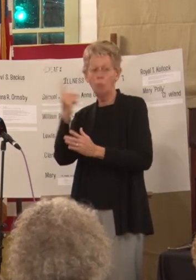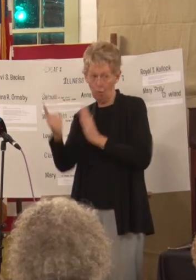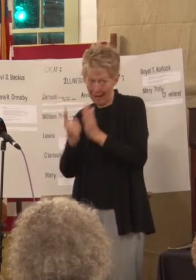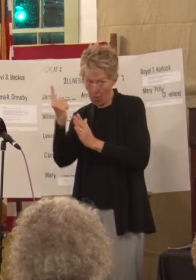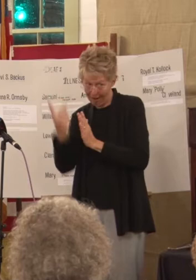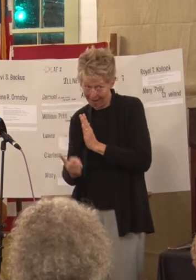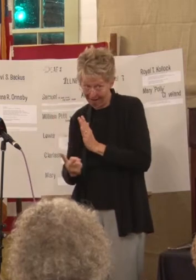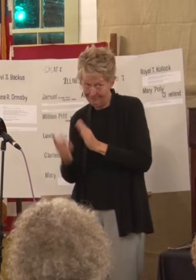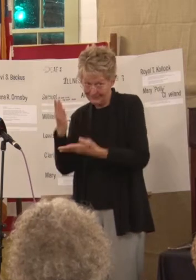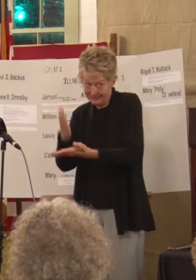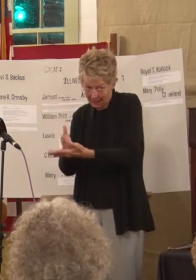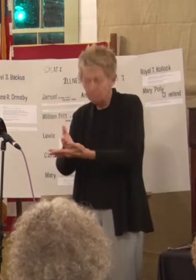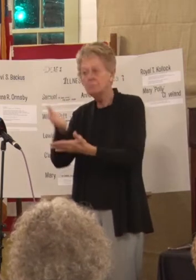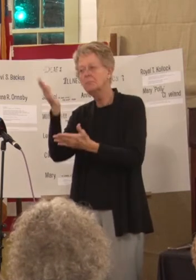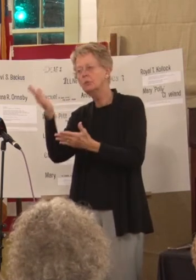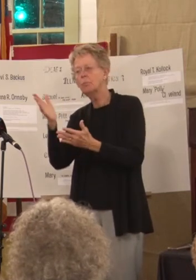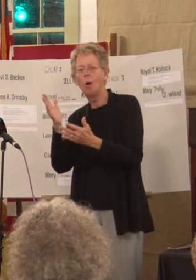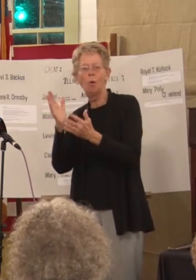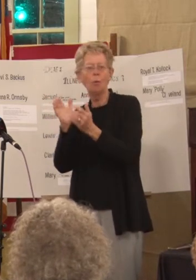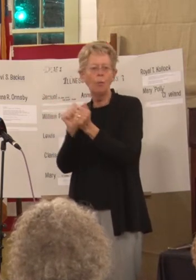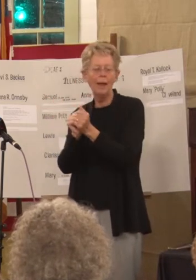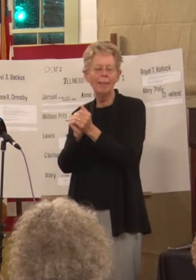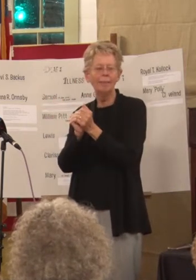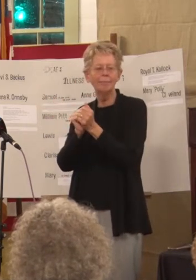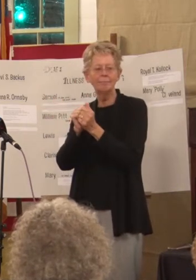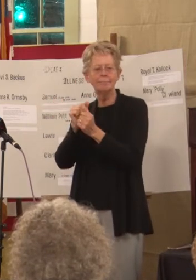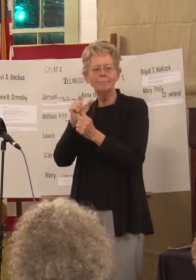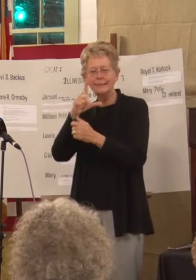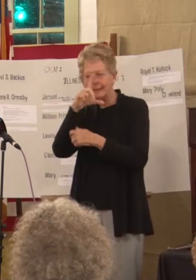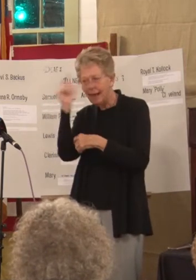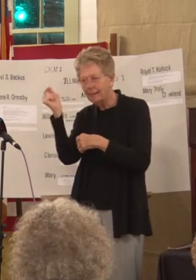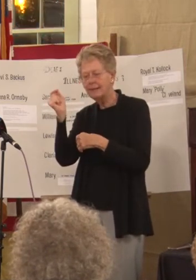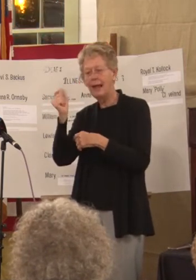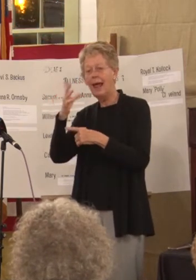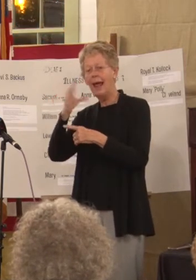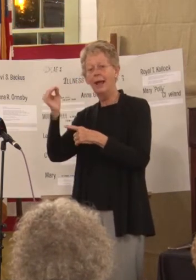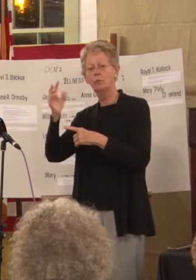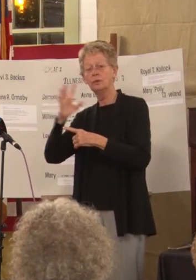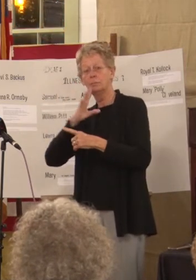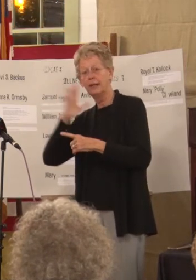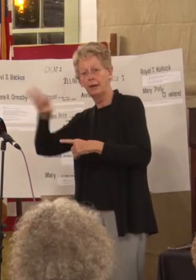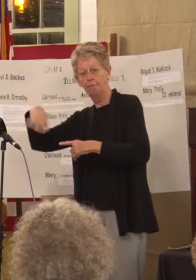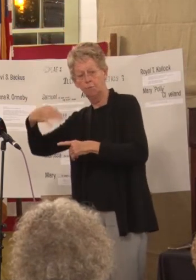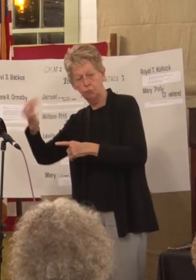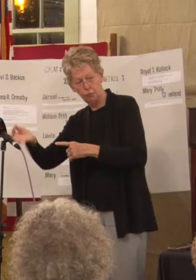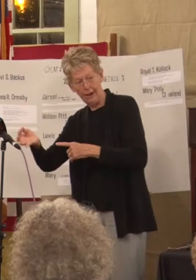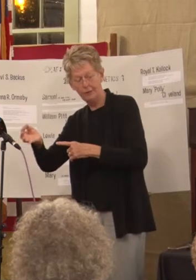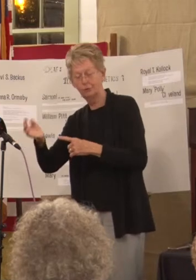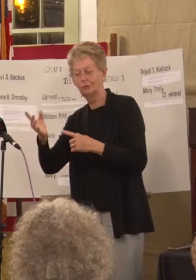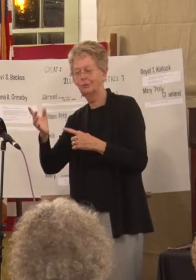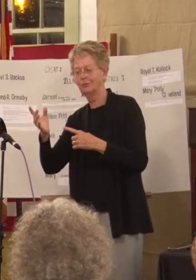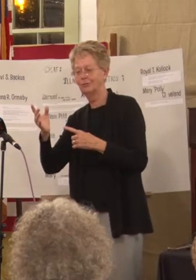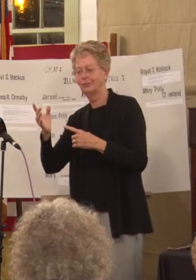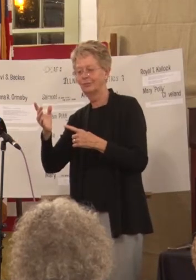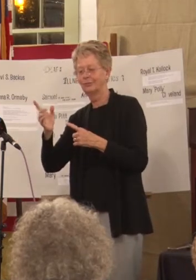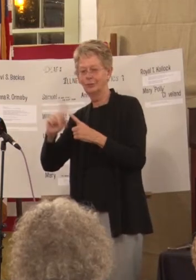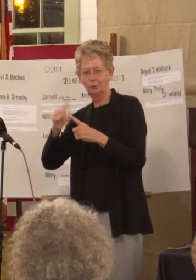spoke to Gallaudet and was speaking French to Laurent Clare.